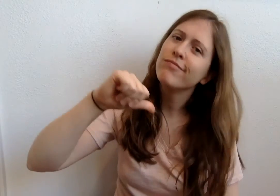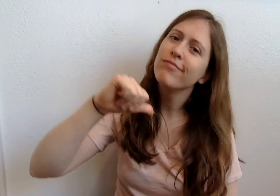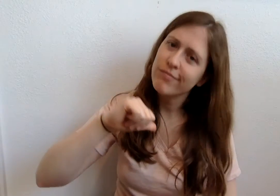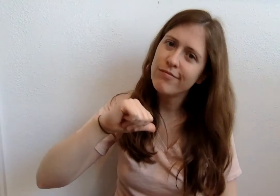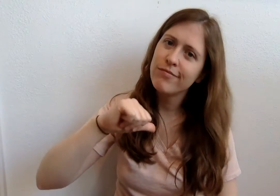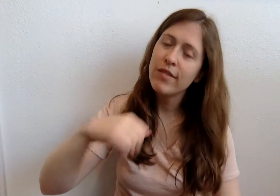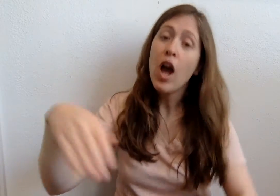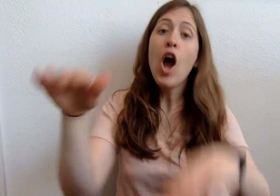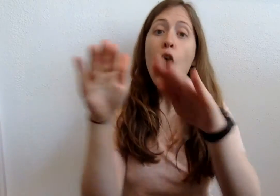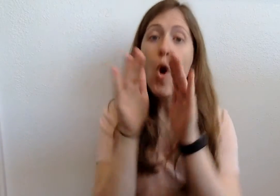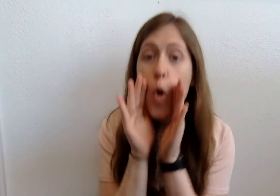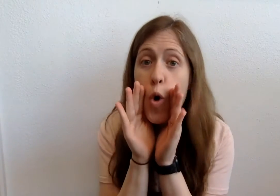Whew.